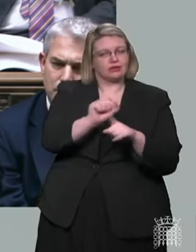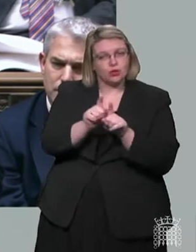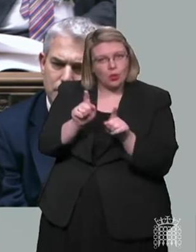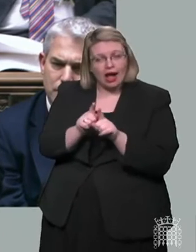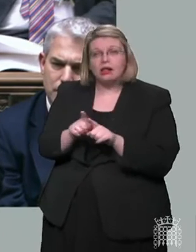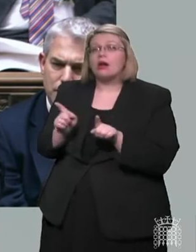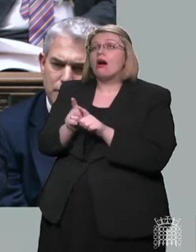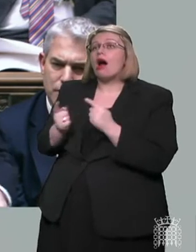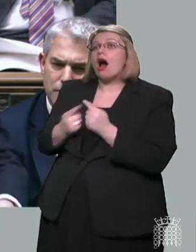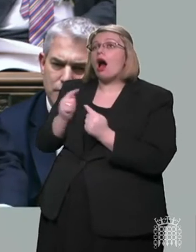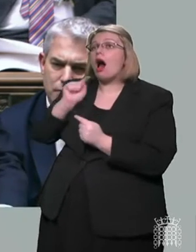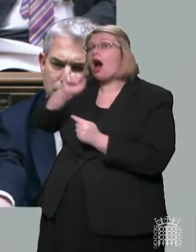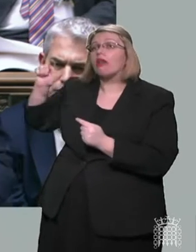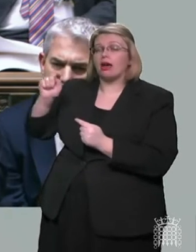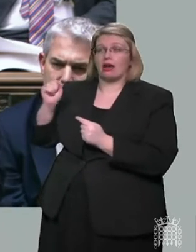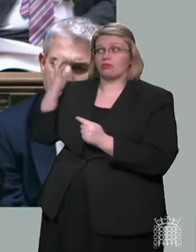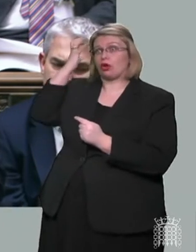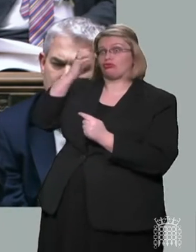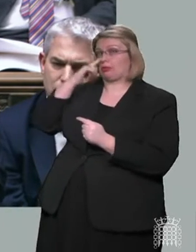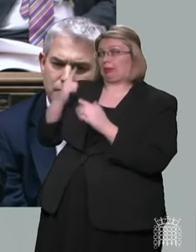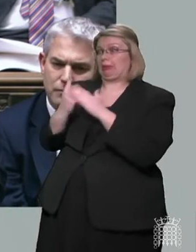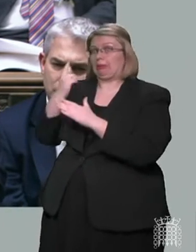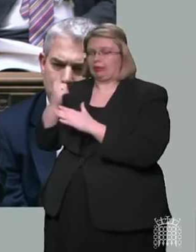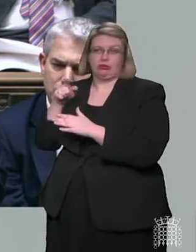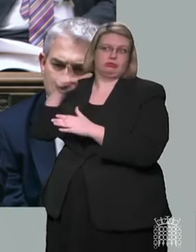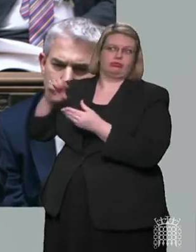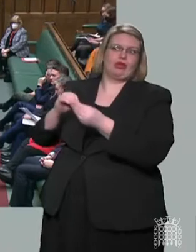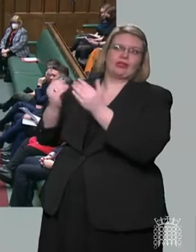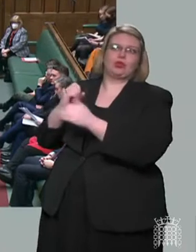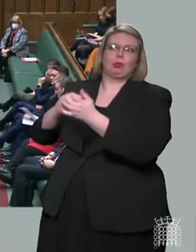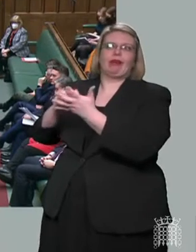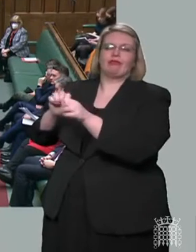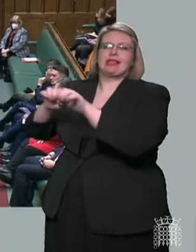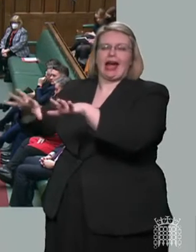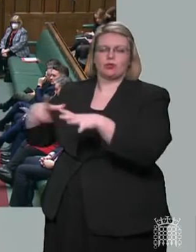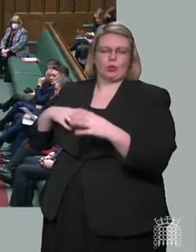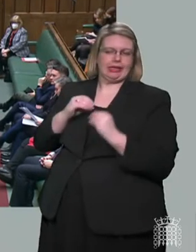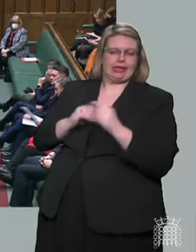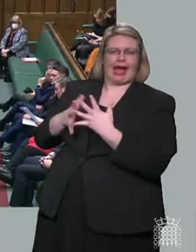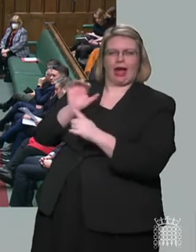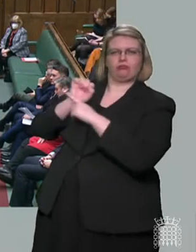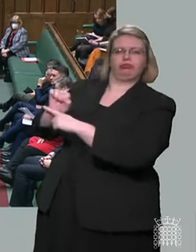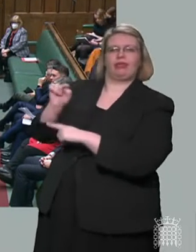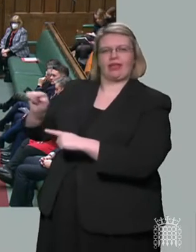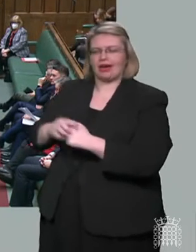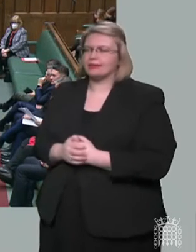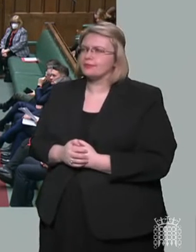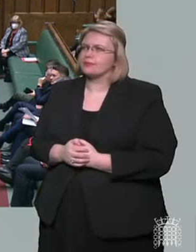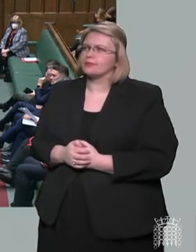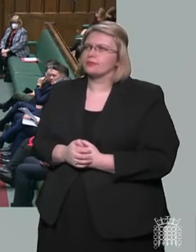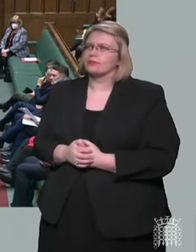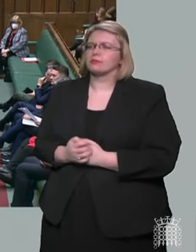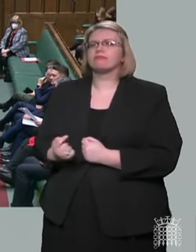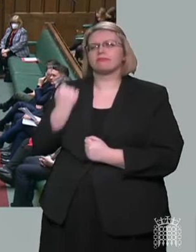emanating from state and non-state actors. And building on the five-point plan I set out at the